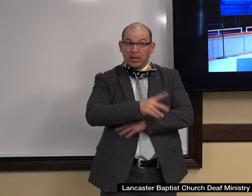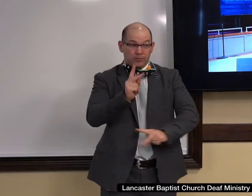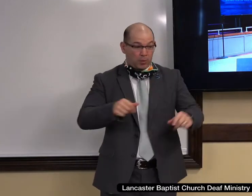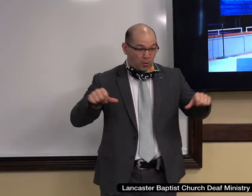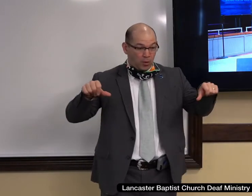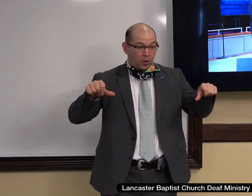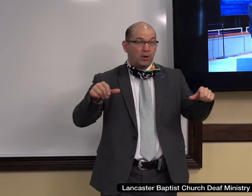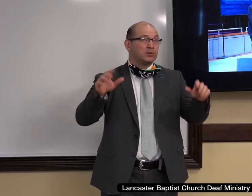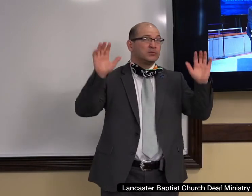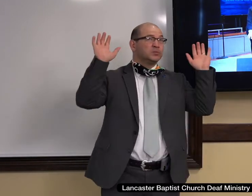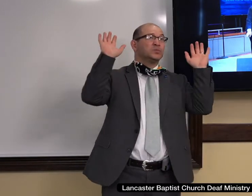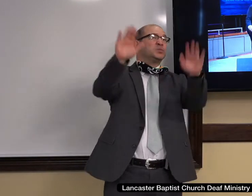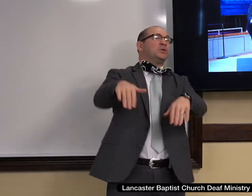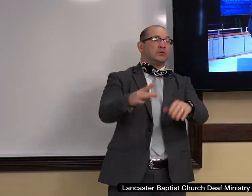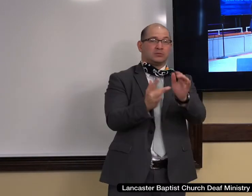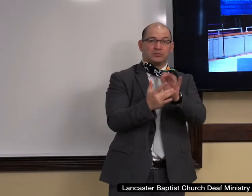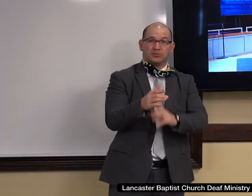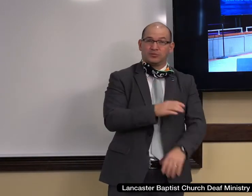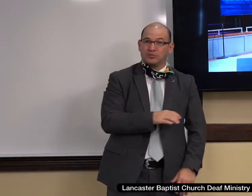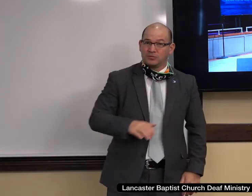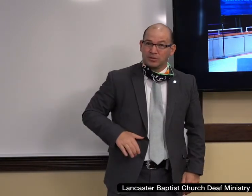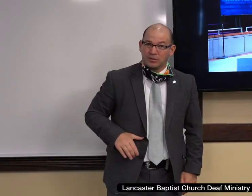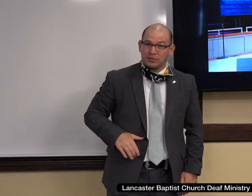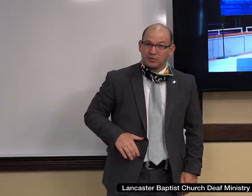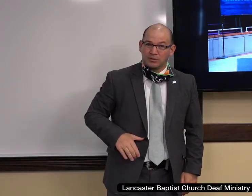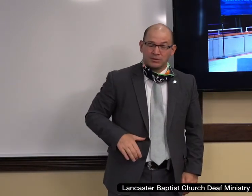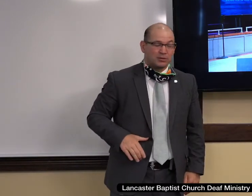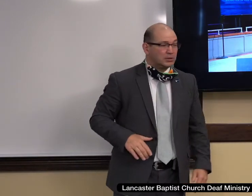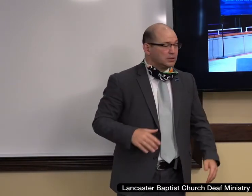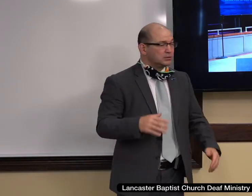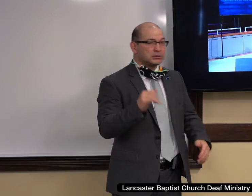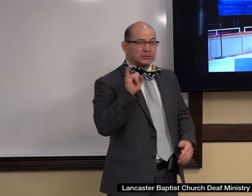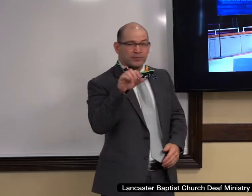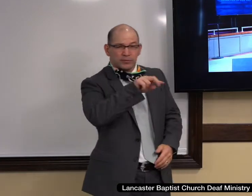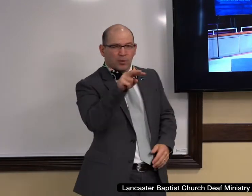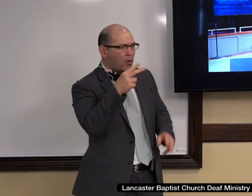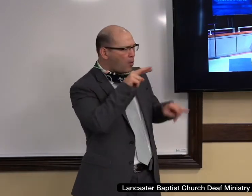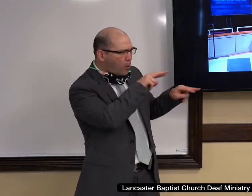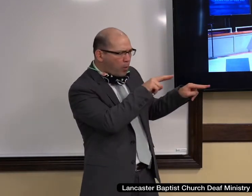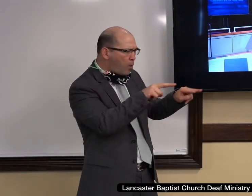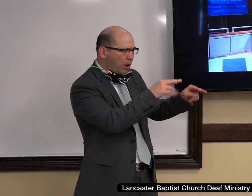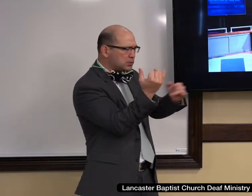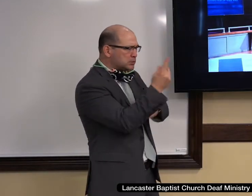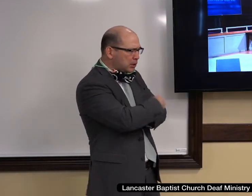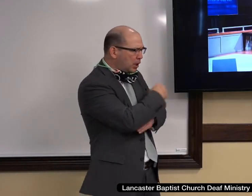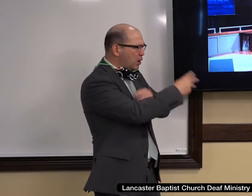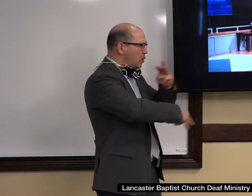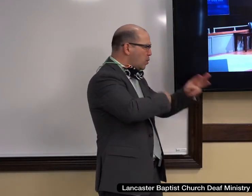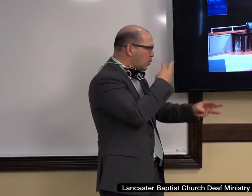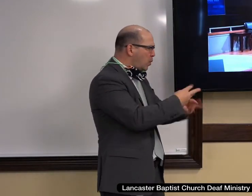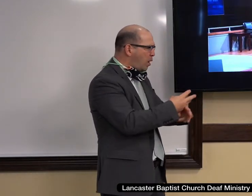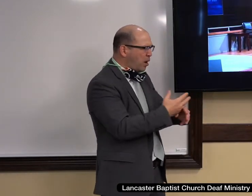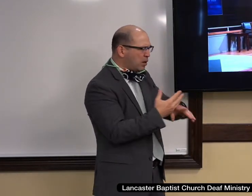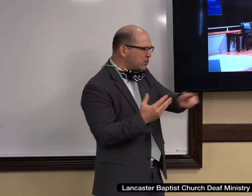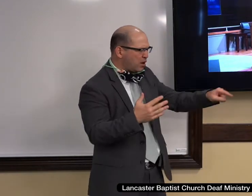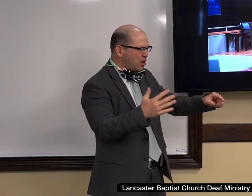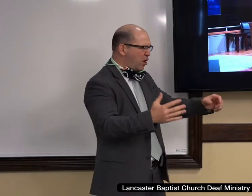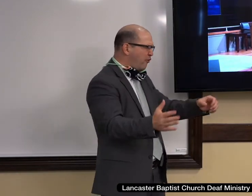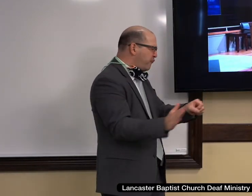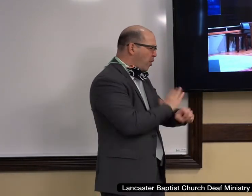say that at the root of much of the emotion that we see, and as I've studied over the years in Christian counseling, whenever there's a fruit problem, I